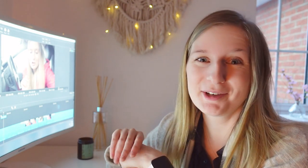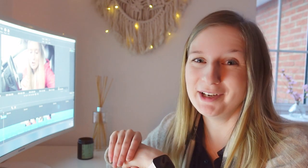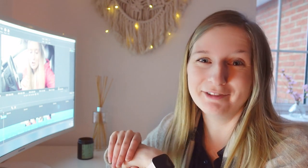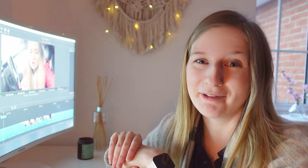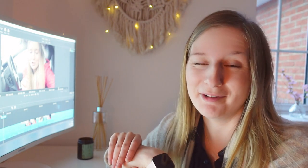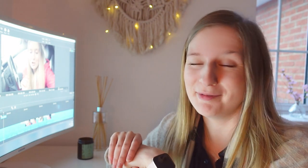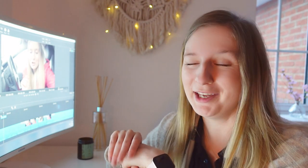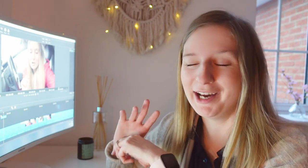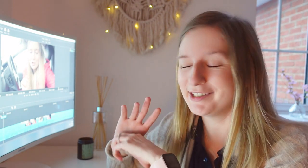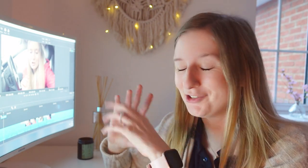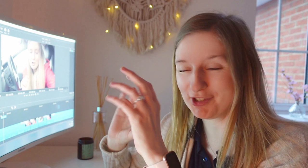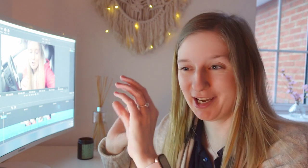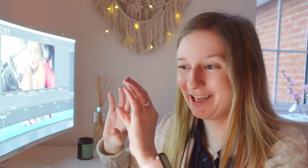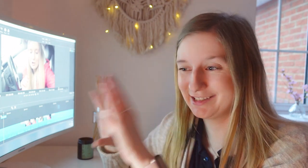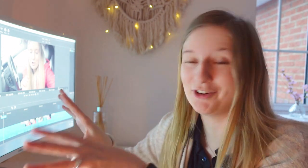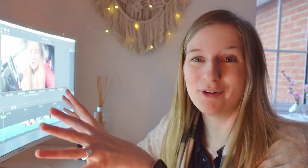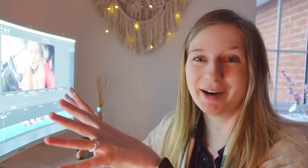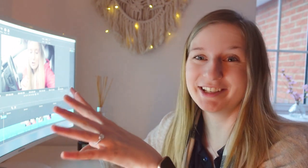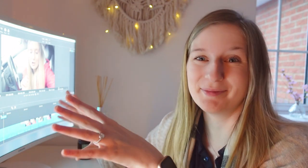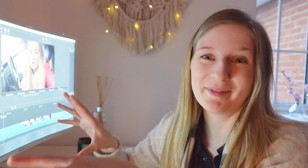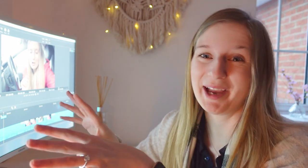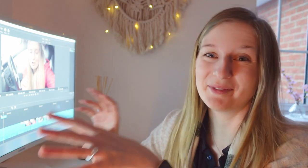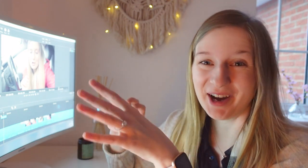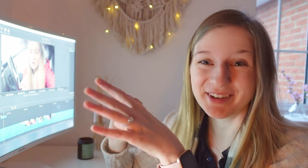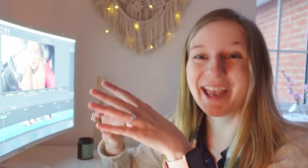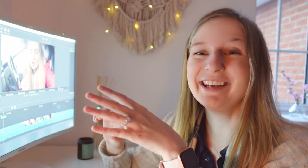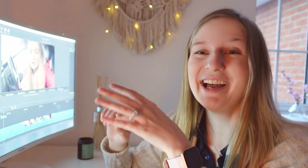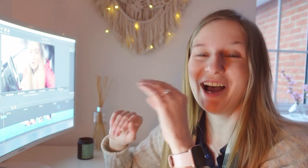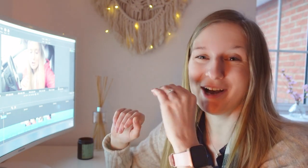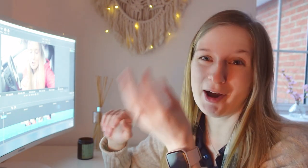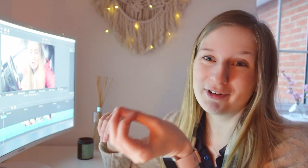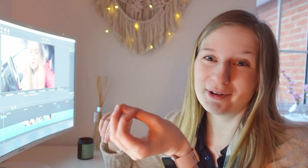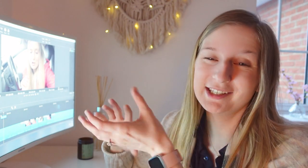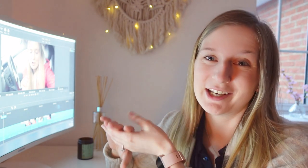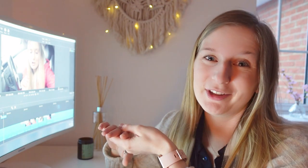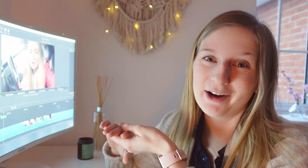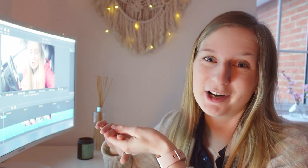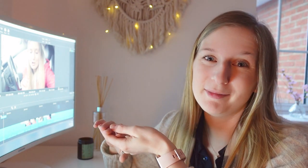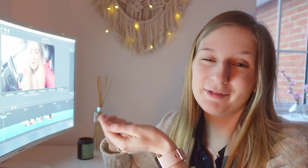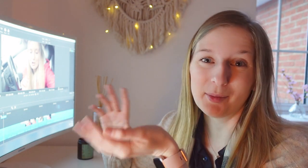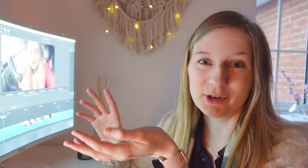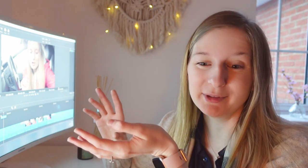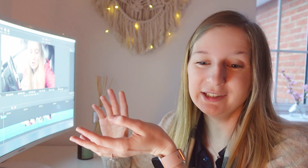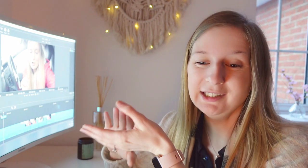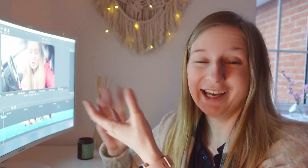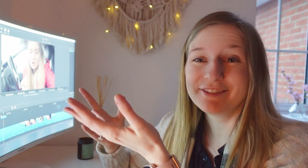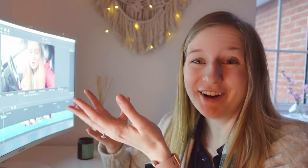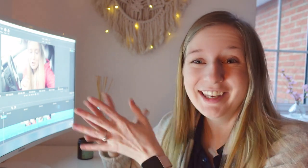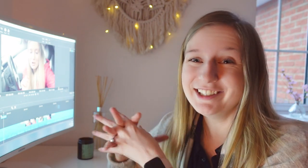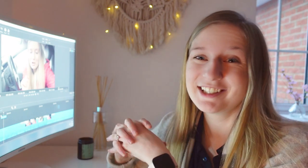completely ran away with me and I just did not manage to pick my camera up again uh but I really wanted to tell you the outcome of that appointment and finally just